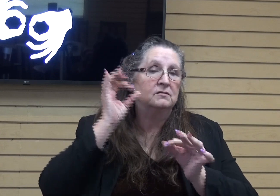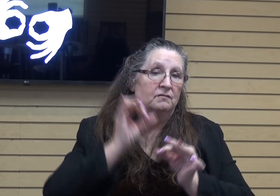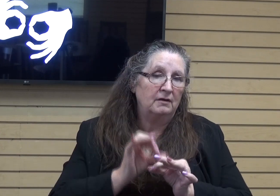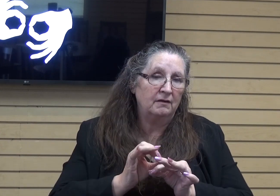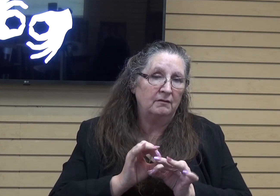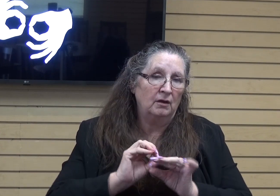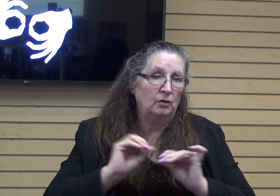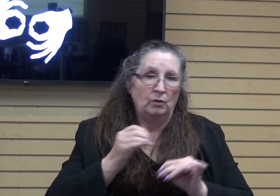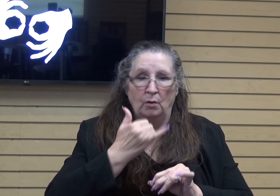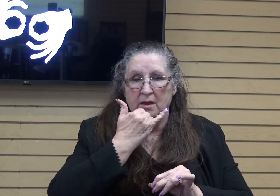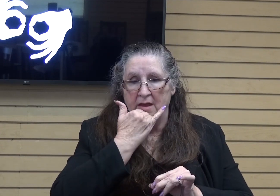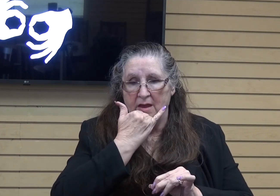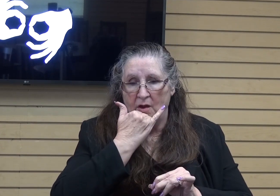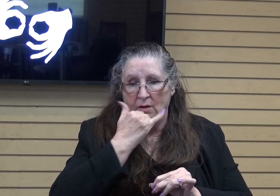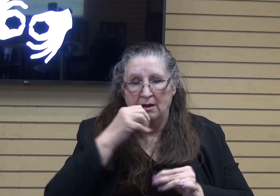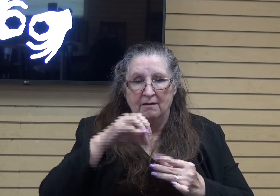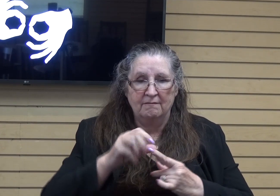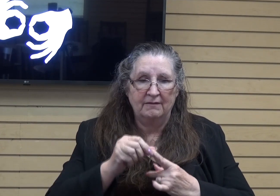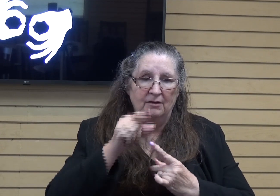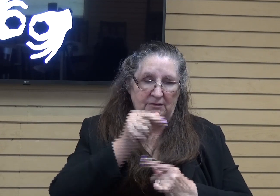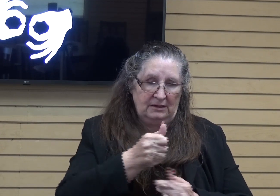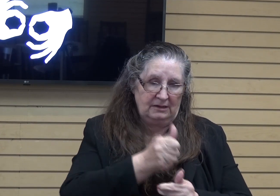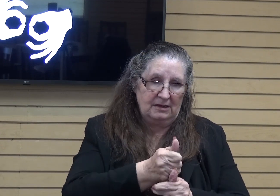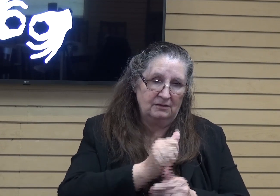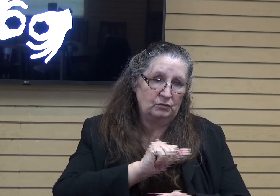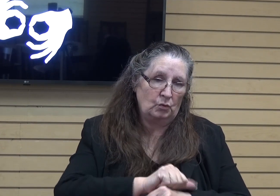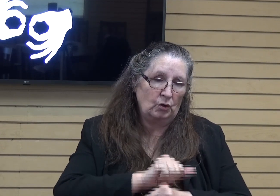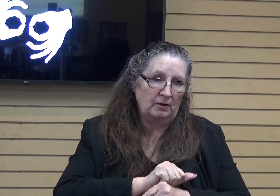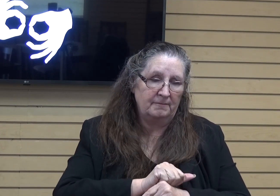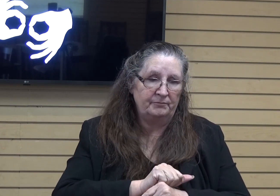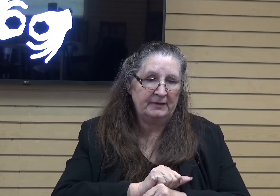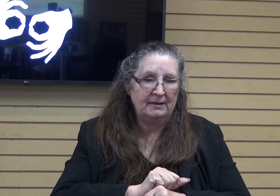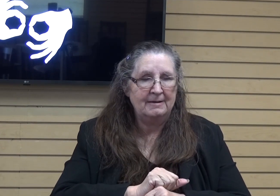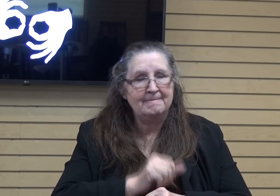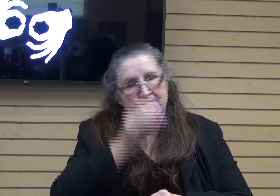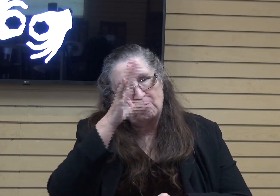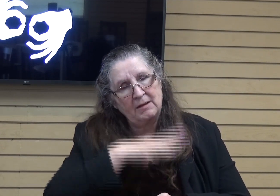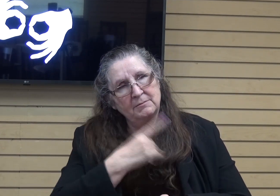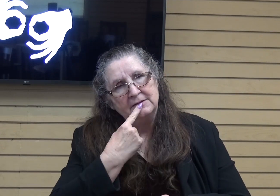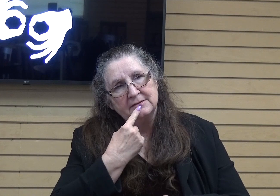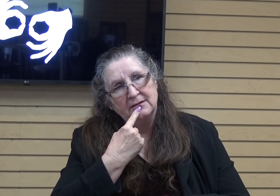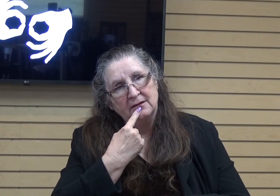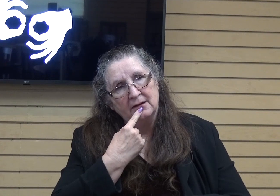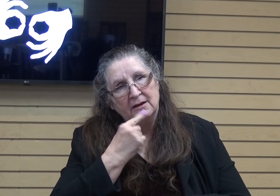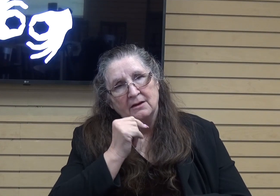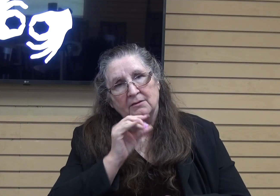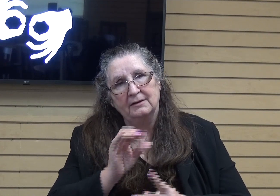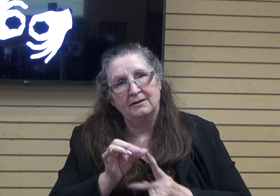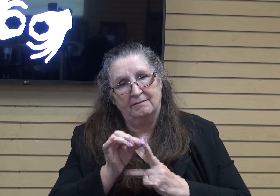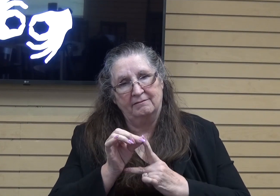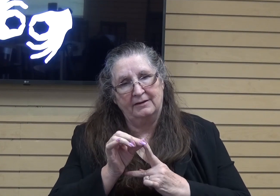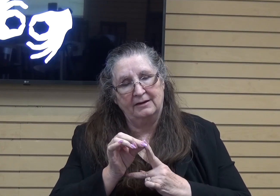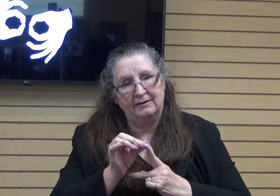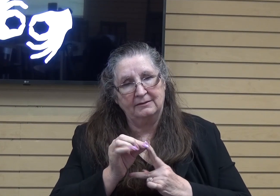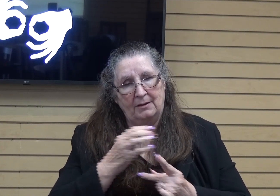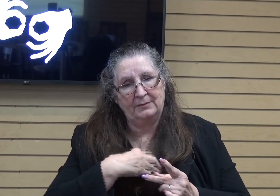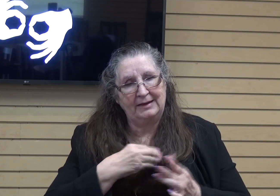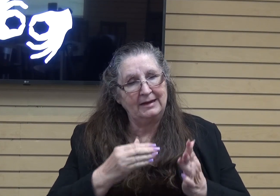error or fault was found in him. Then these men said, We shall not find any ground for complaint against this